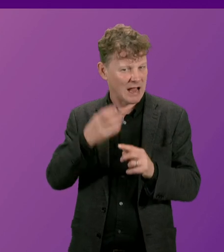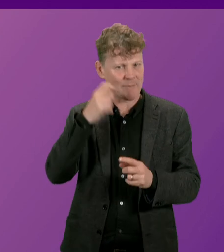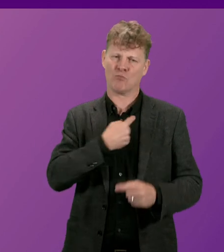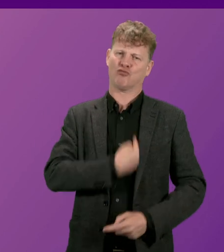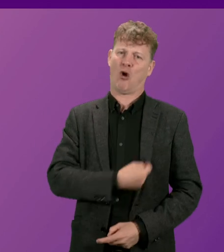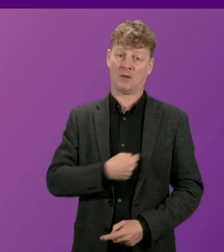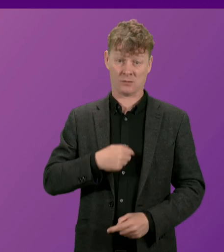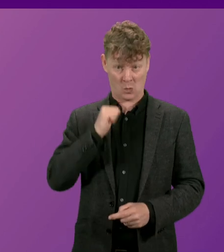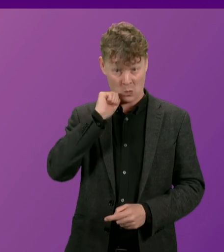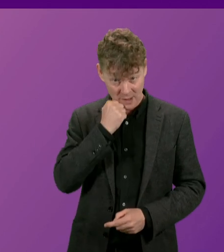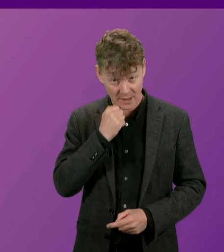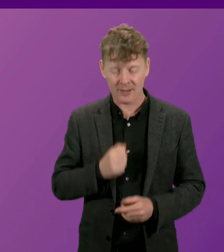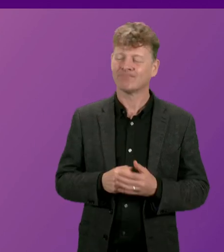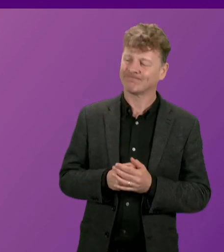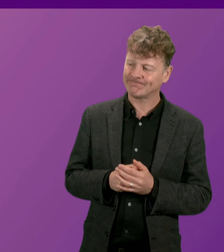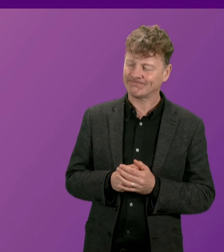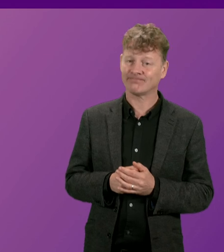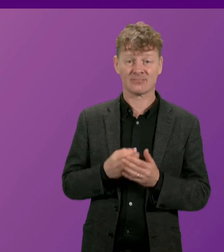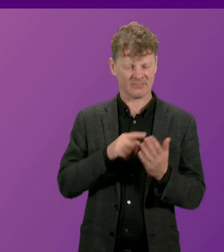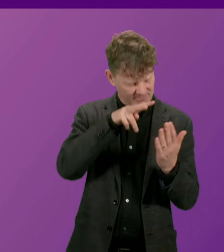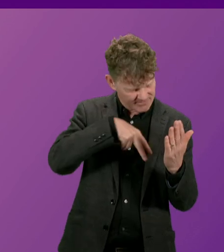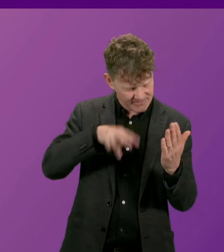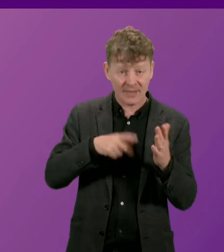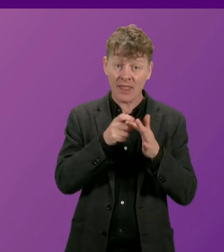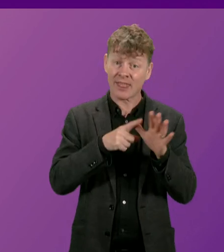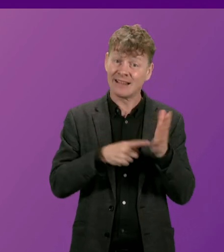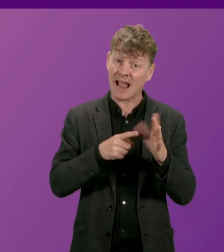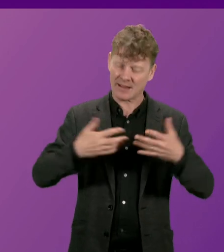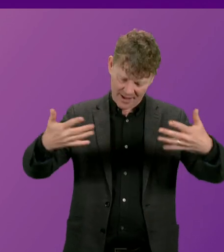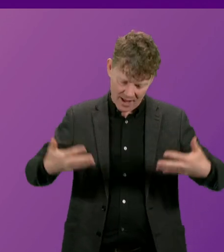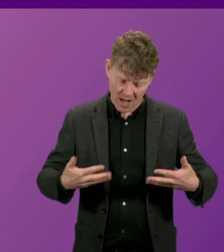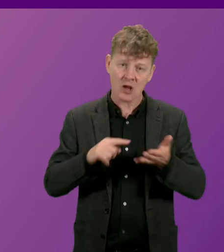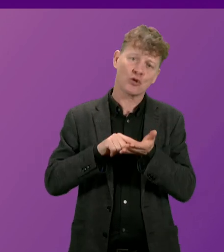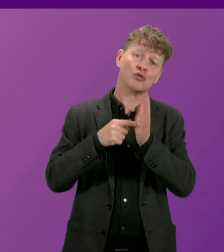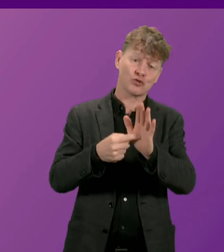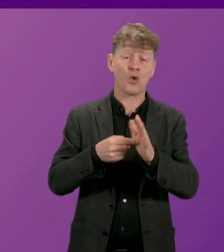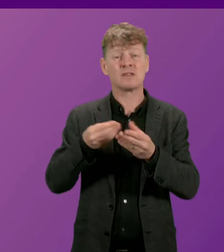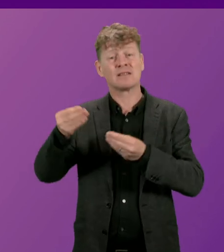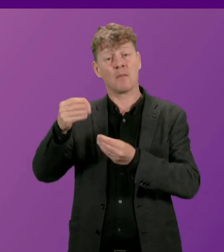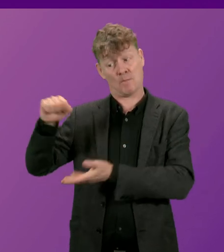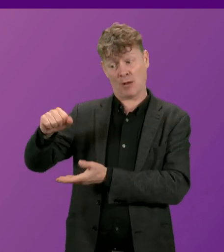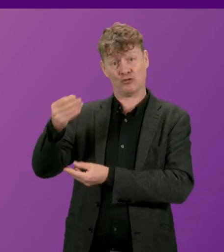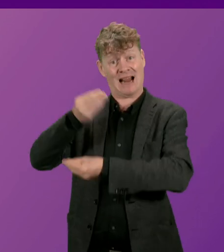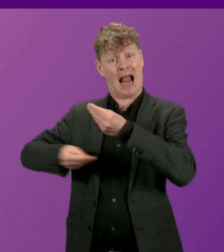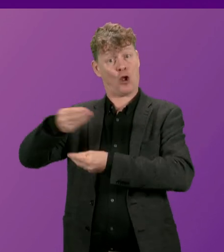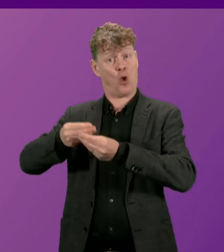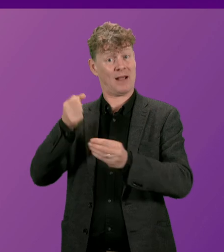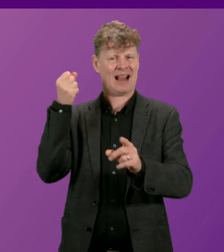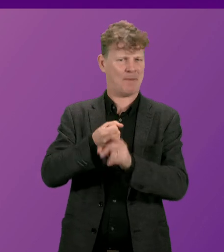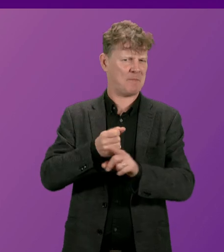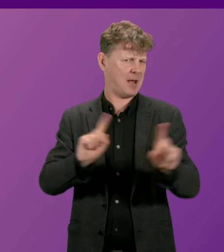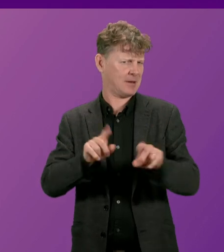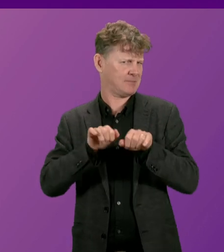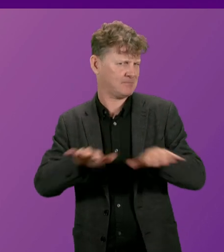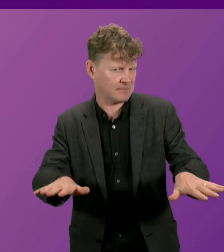Officer, think some of the data that's been published is really very illustrative on the economic impact of the budget. Indeed the